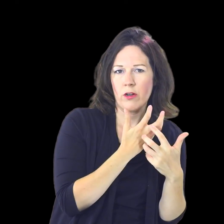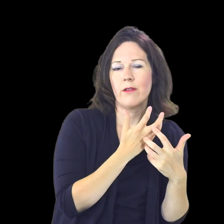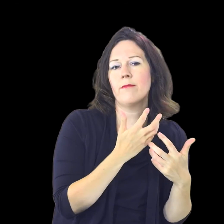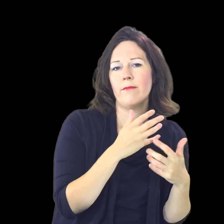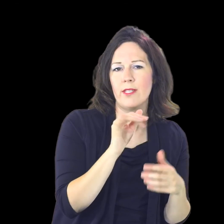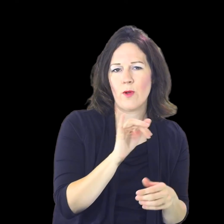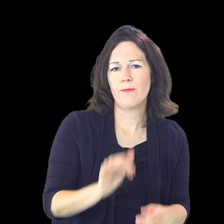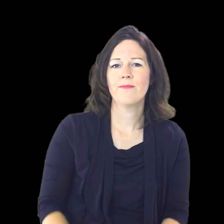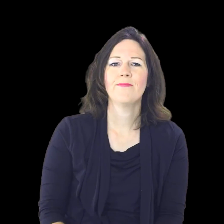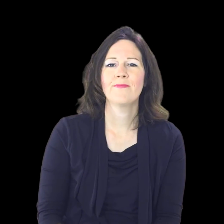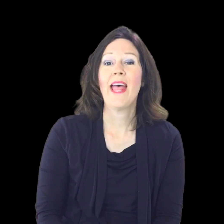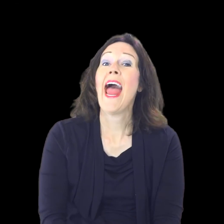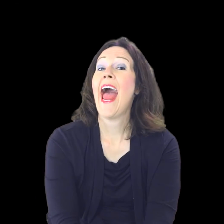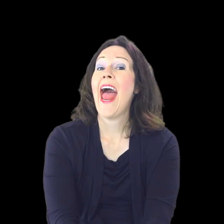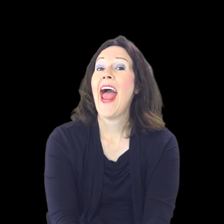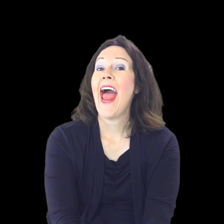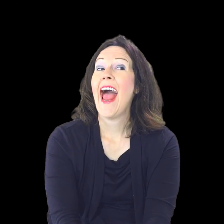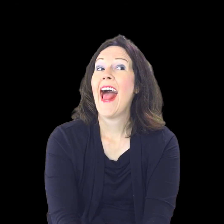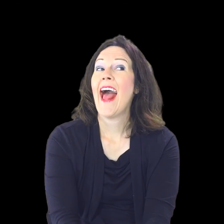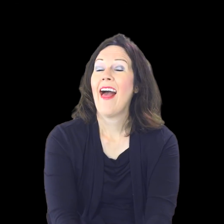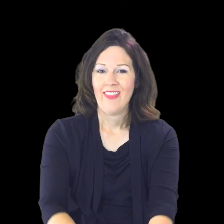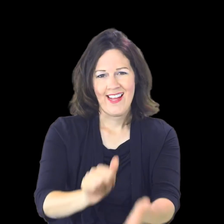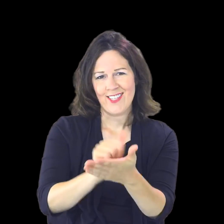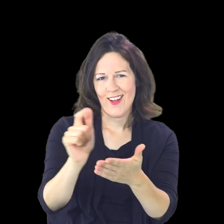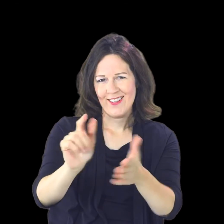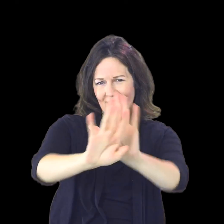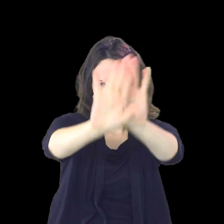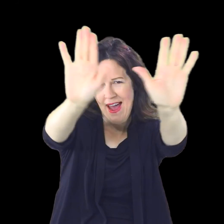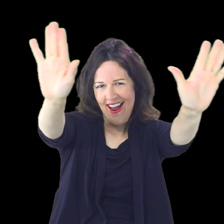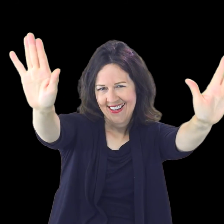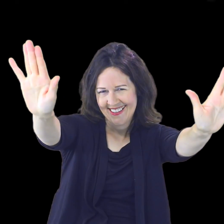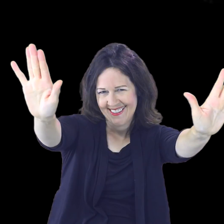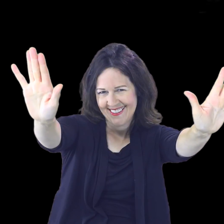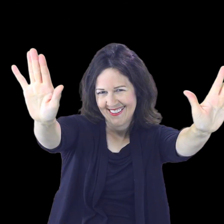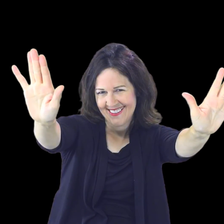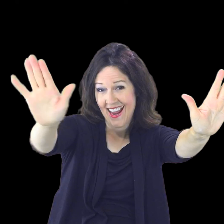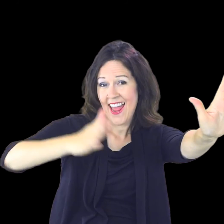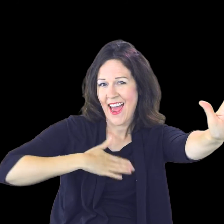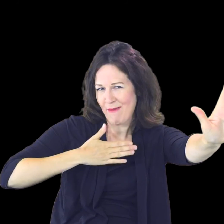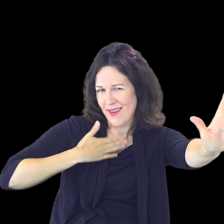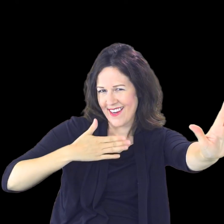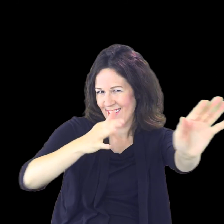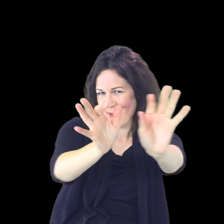as well happy interpreting